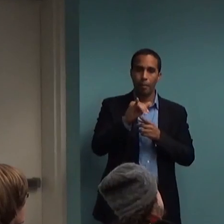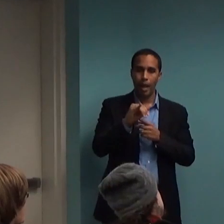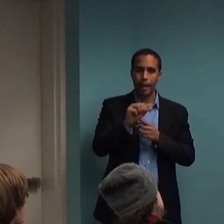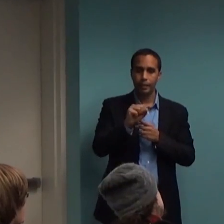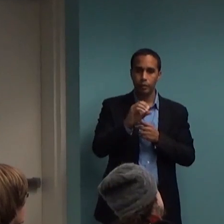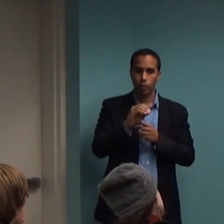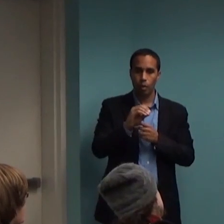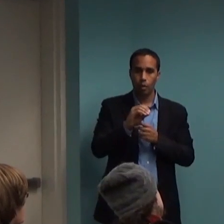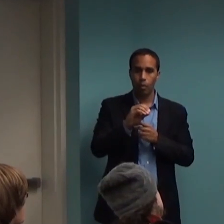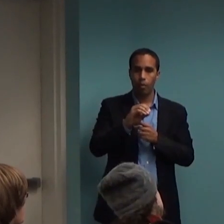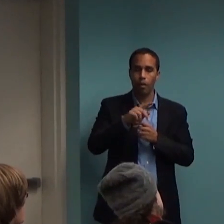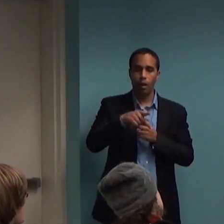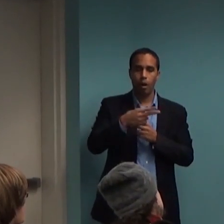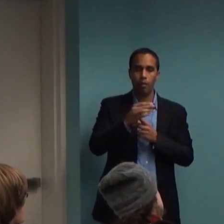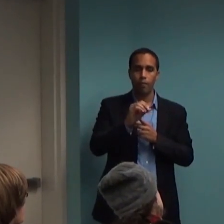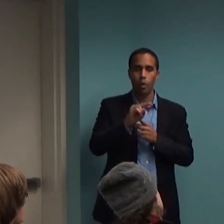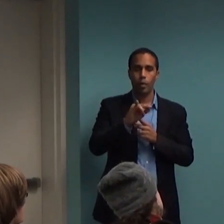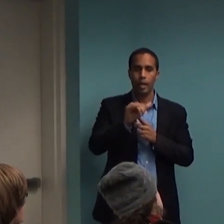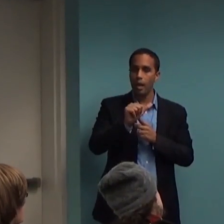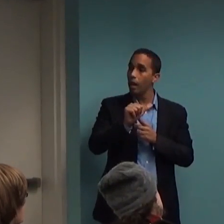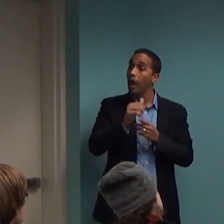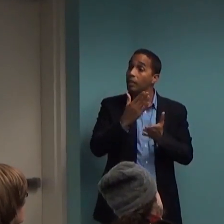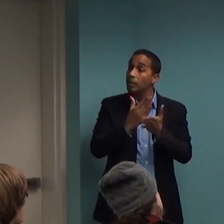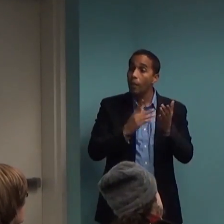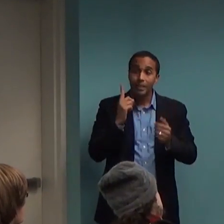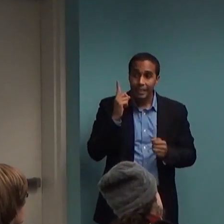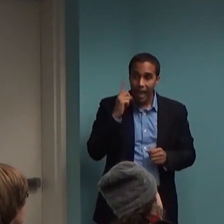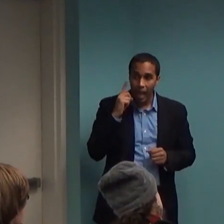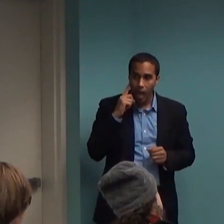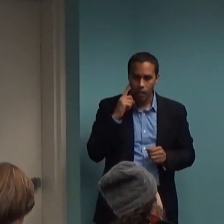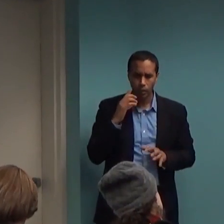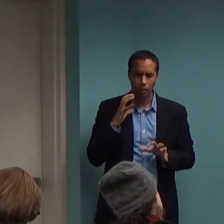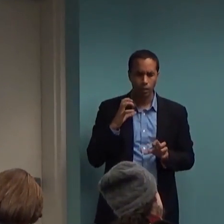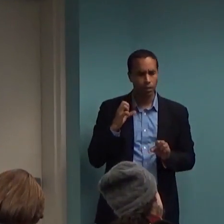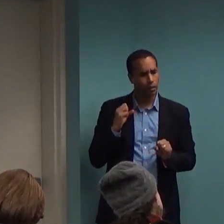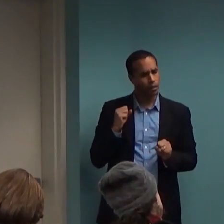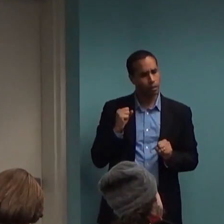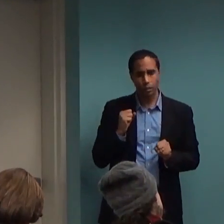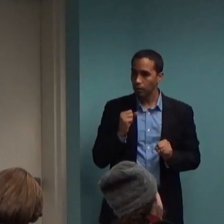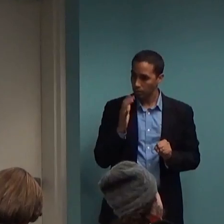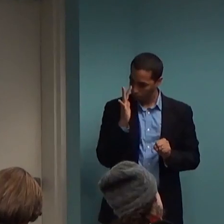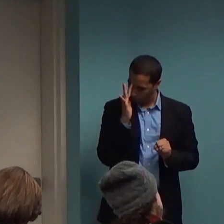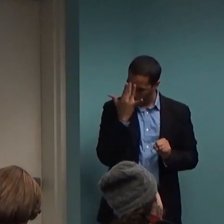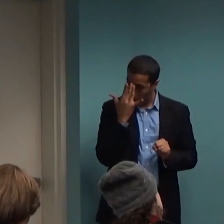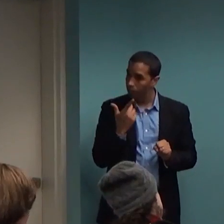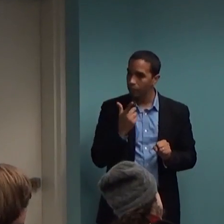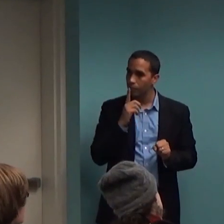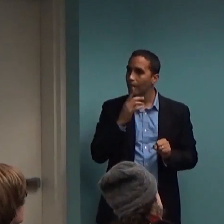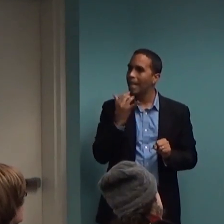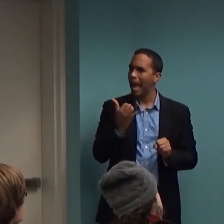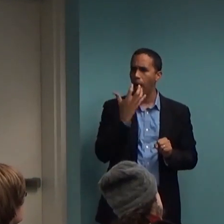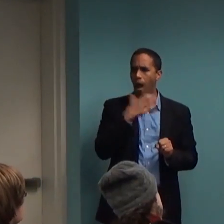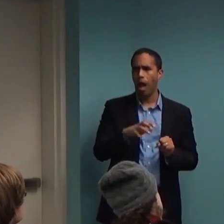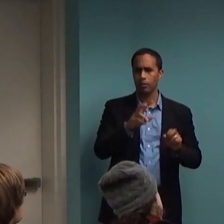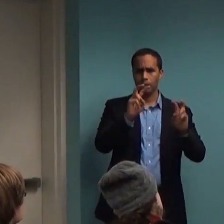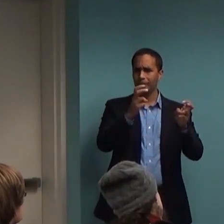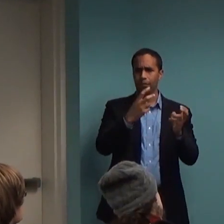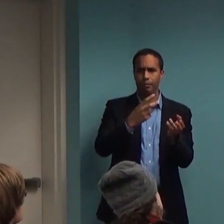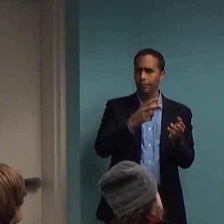an intolerance of certain sounds. Again, it's kind of like trendy, if you will. And the other is for